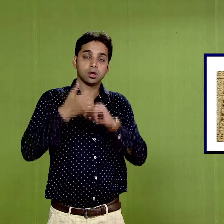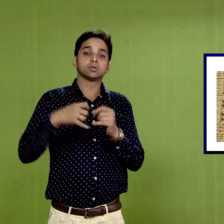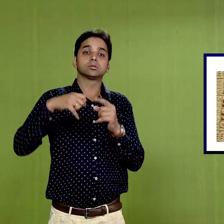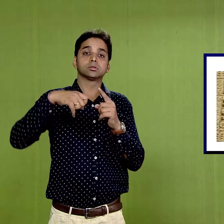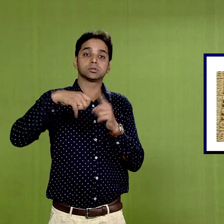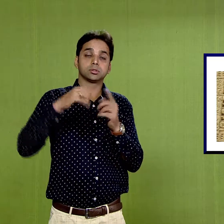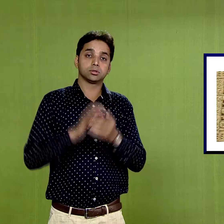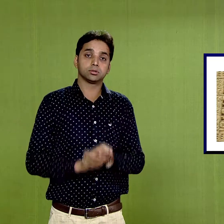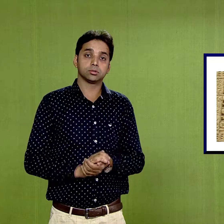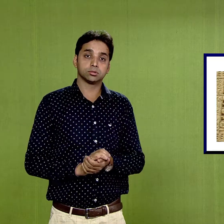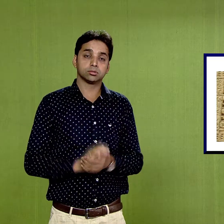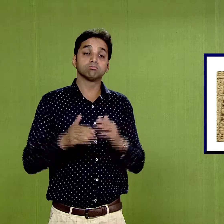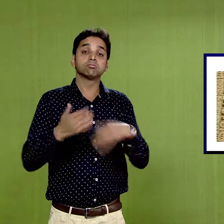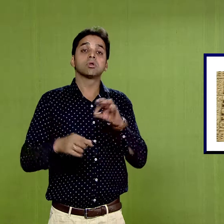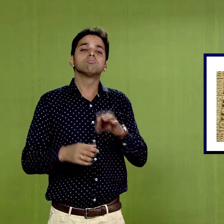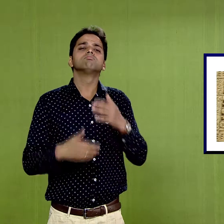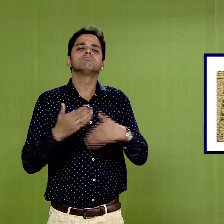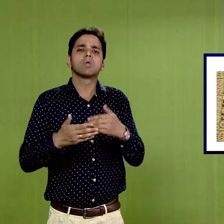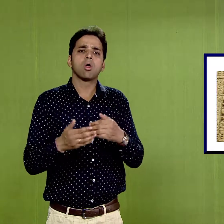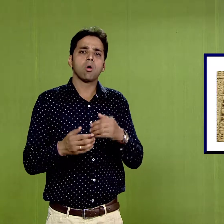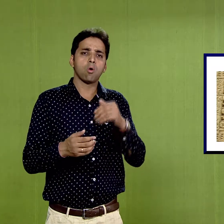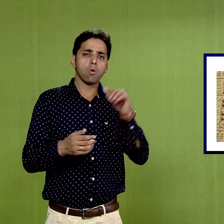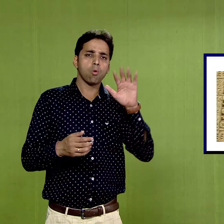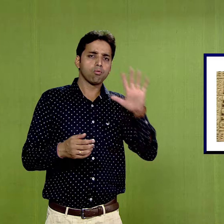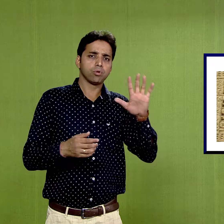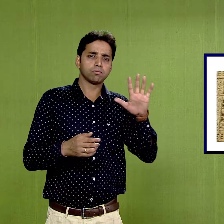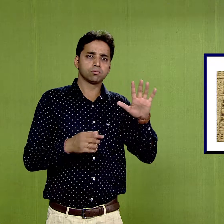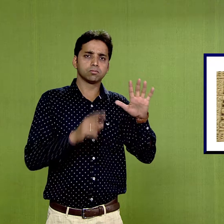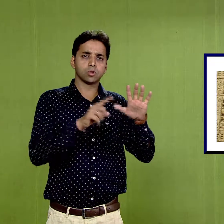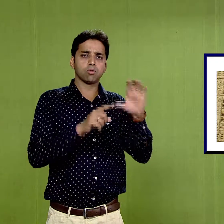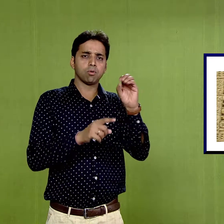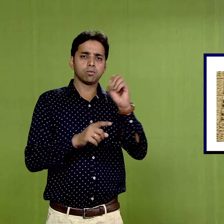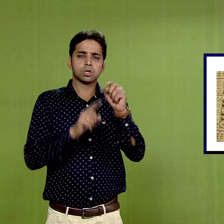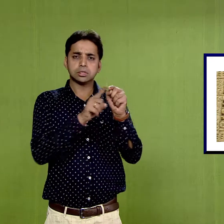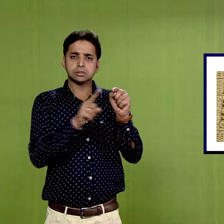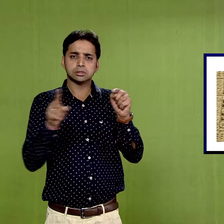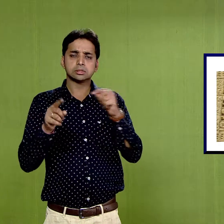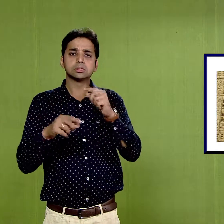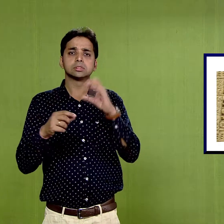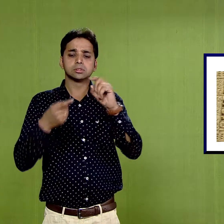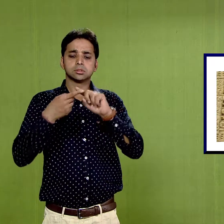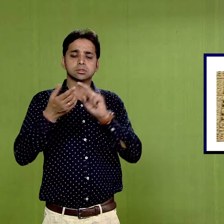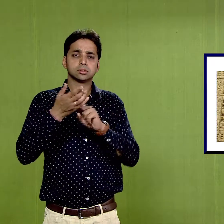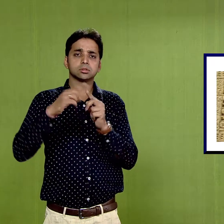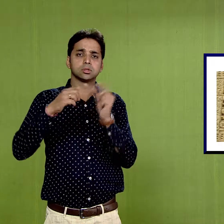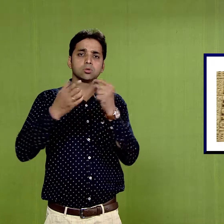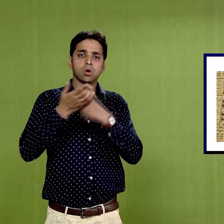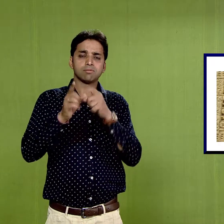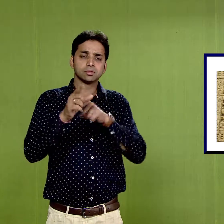which is a 5th century text, mentions about various kinds of